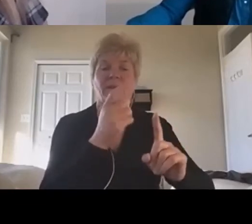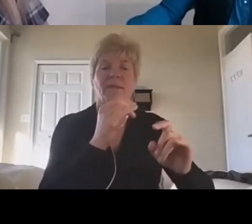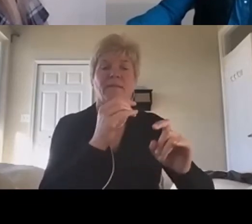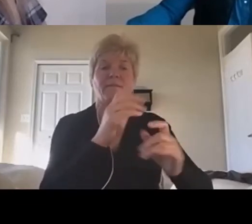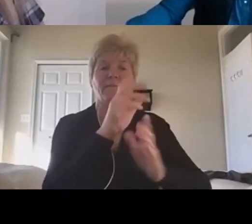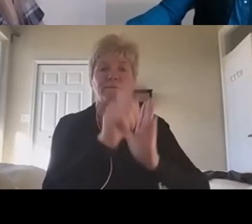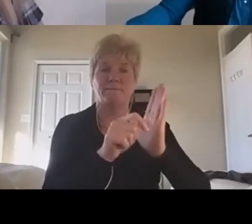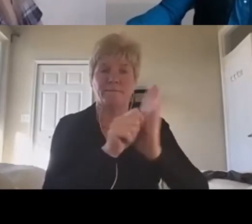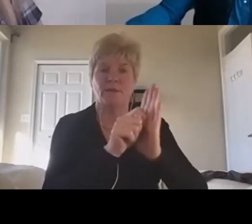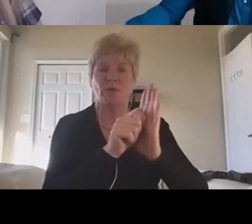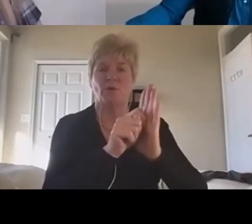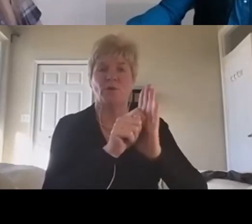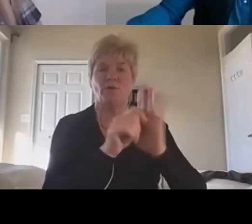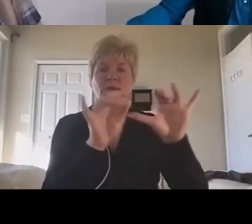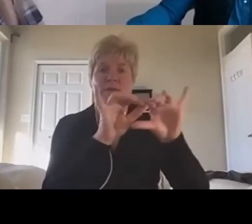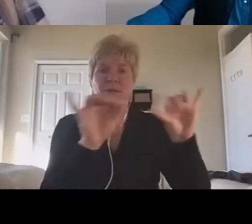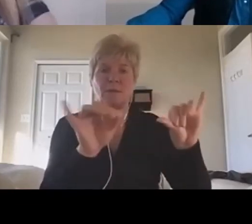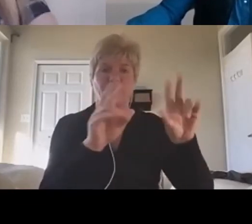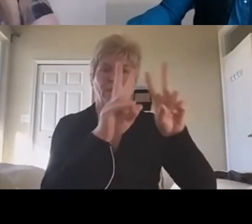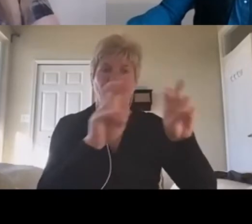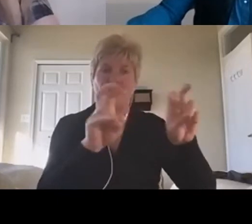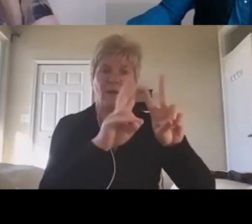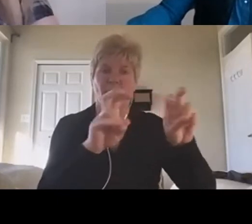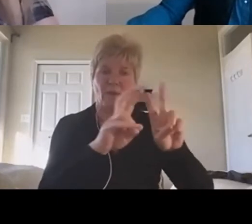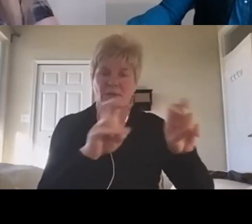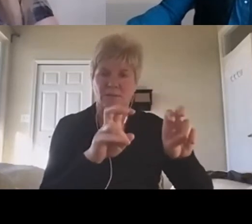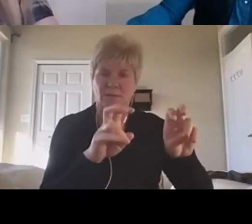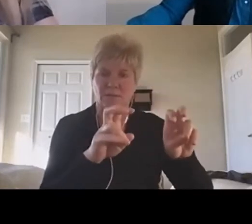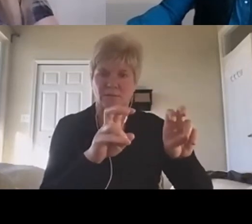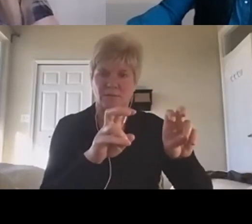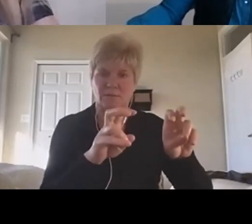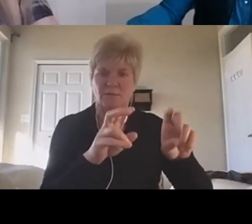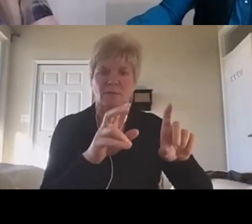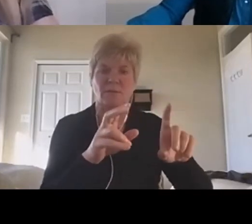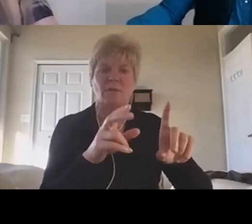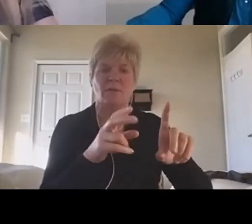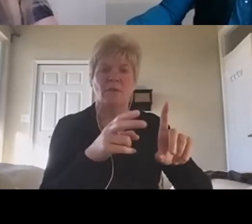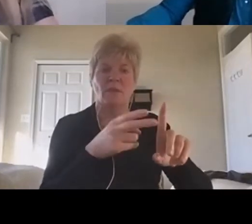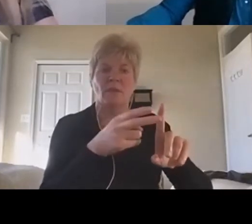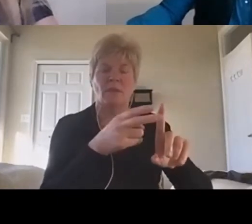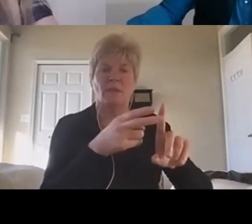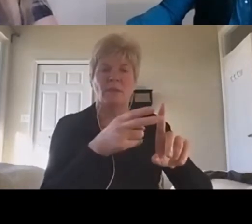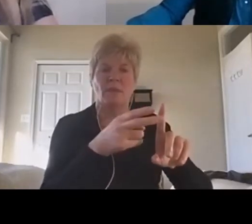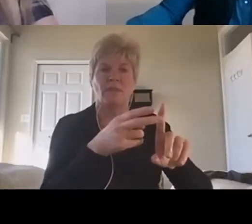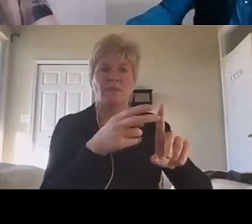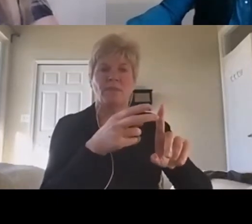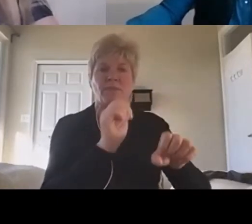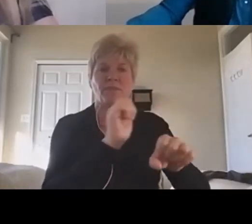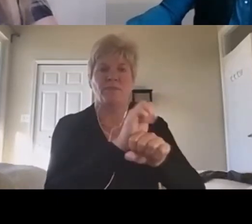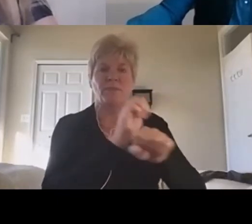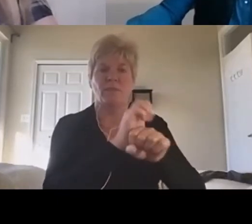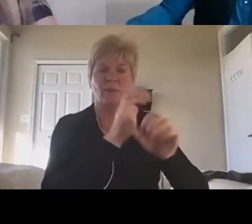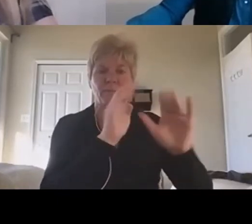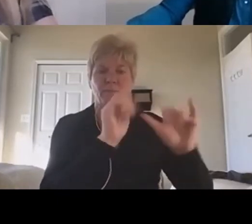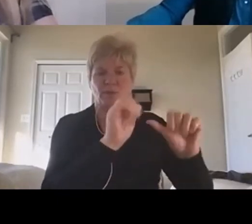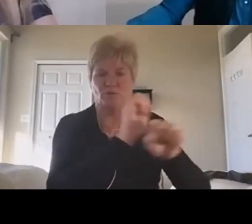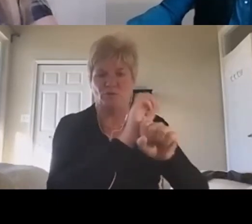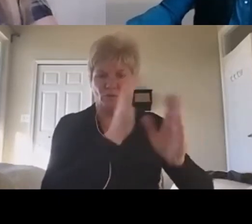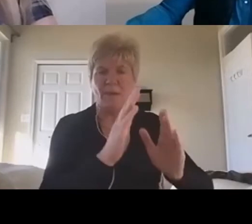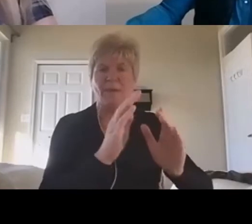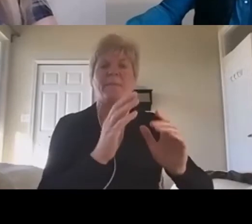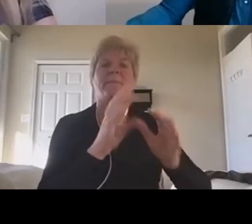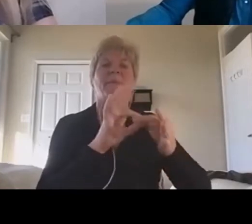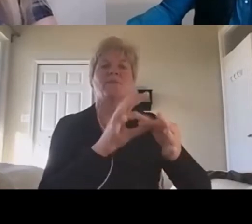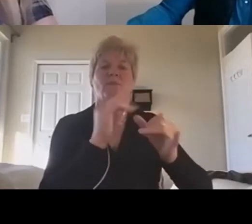analyzes the candidates based upon their video interview. And there's one that E-pill